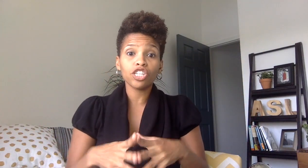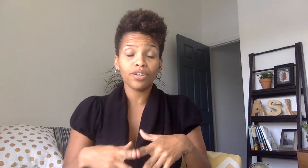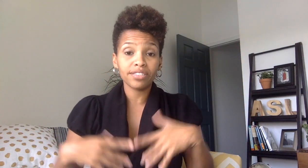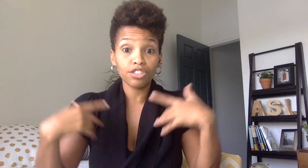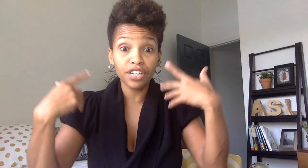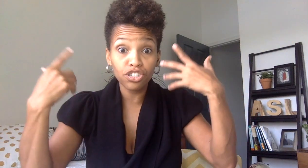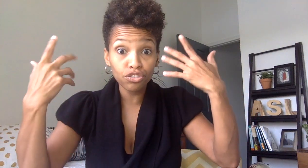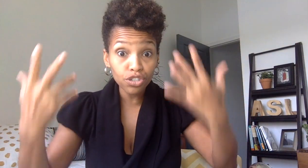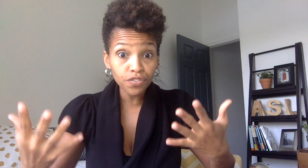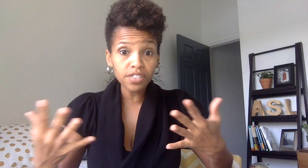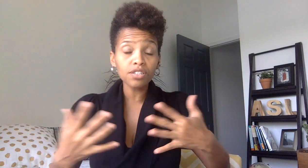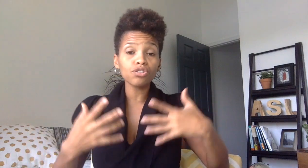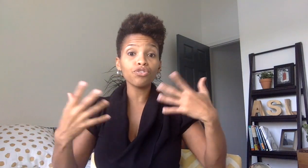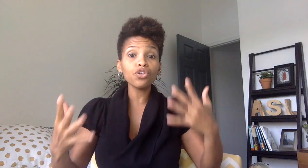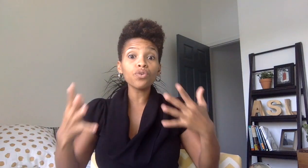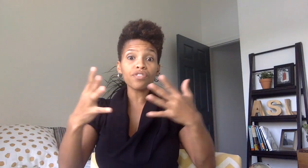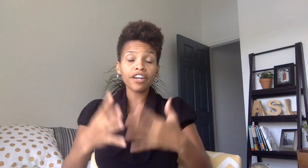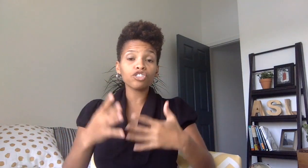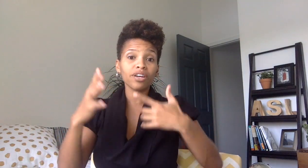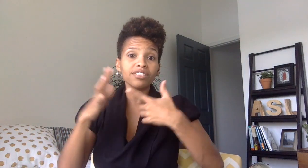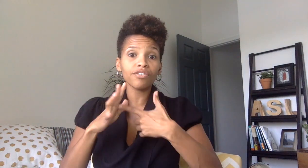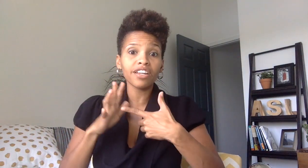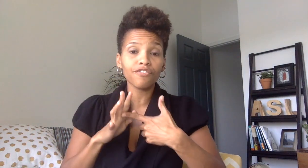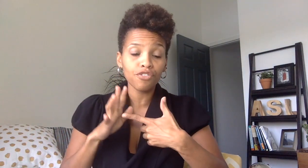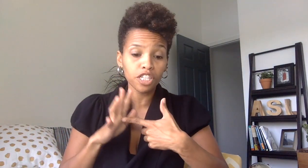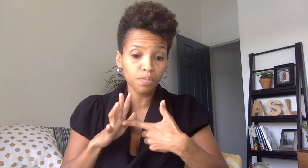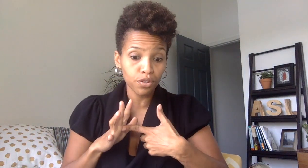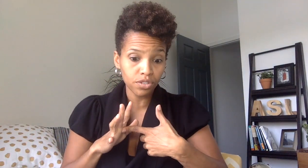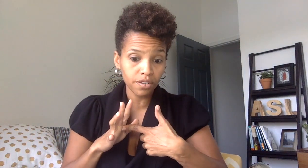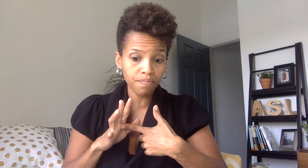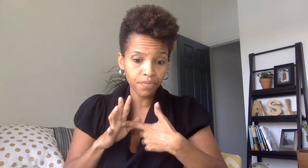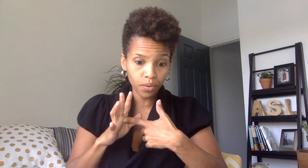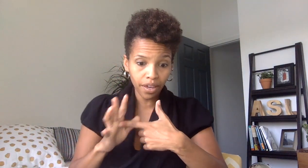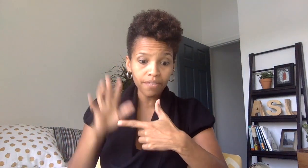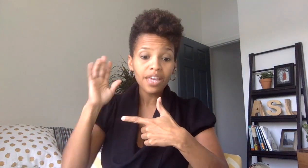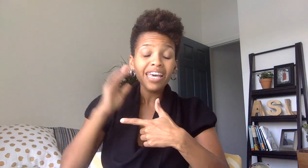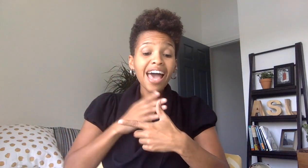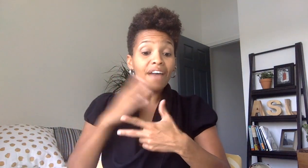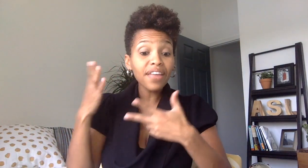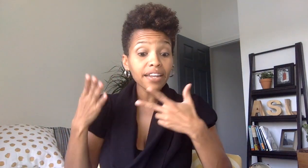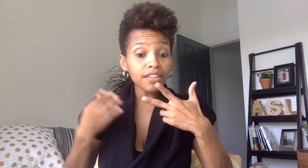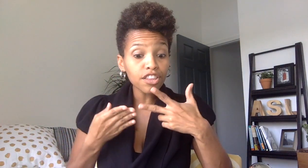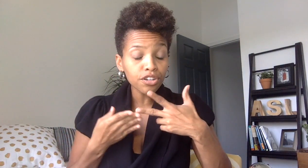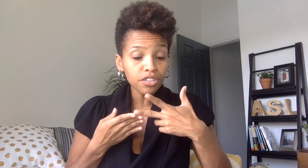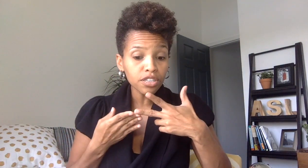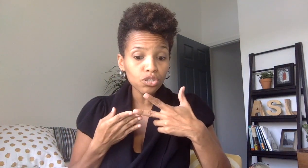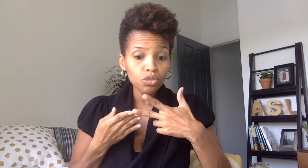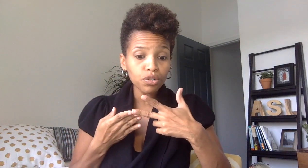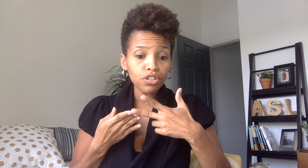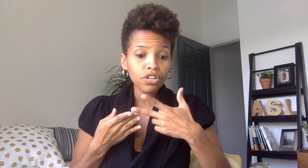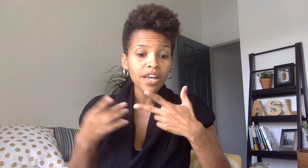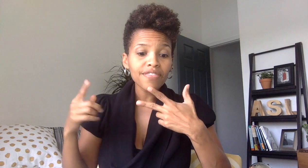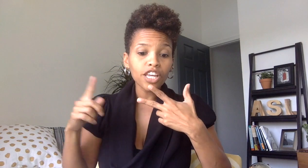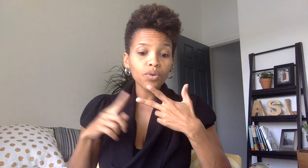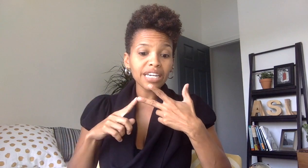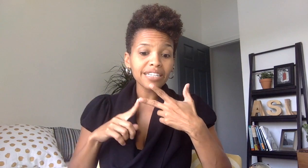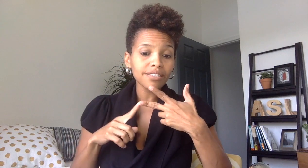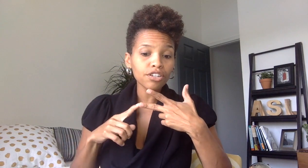transliteration services so you are there translating for this person okay and then the third consumer that you want to consider